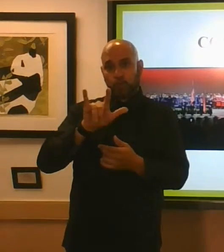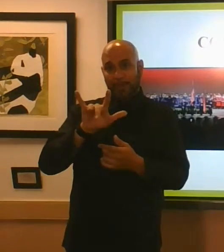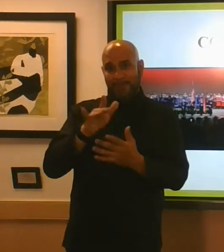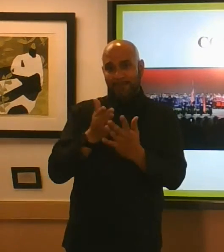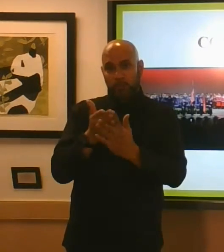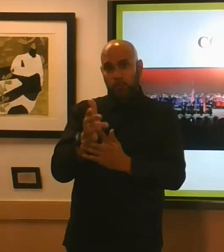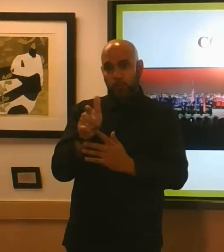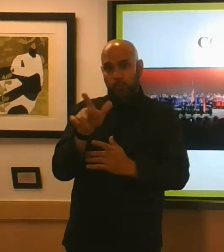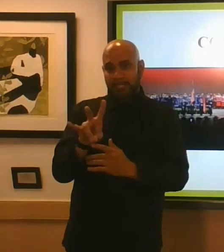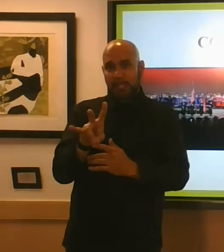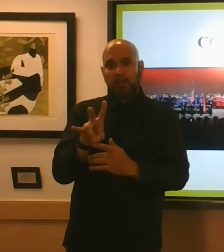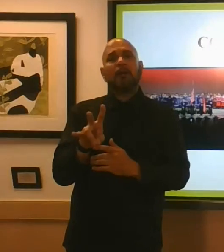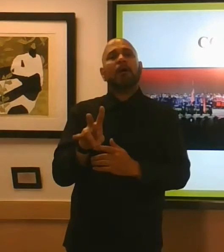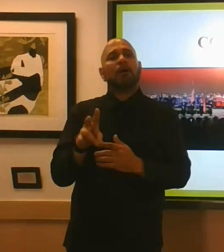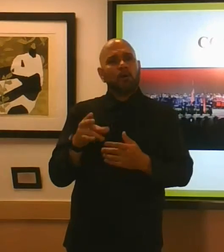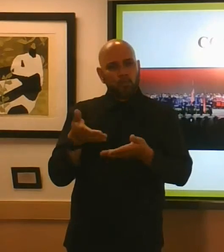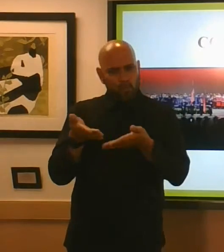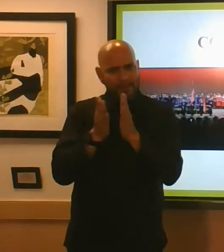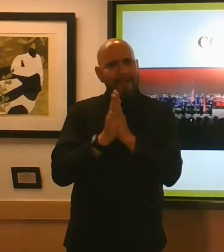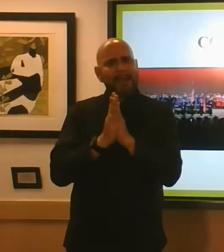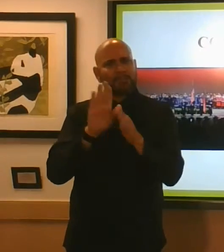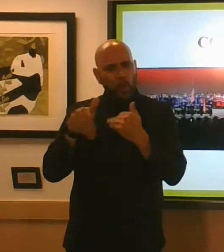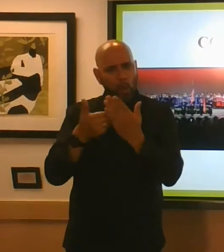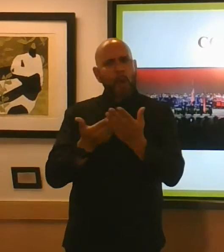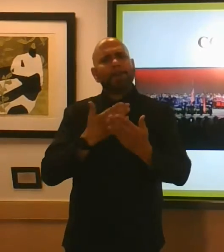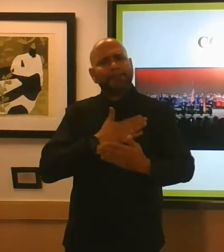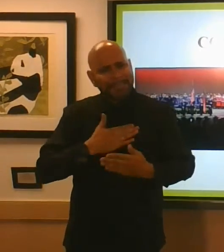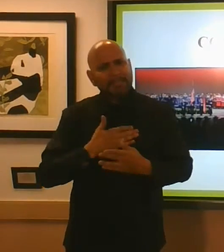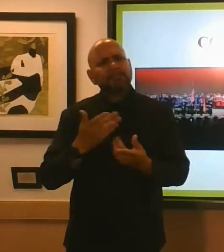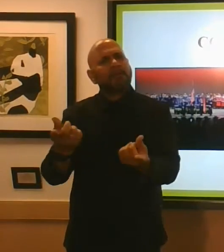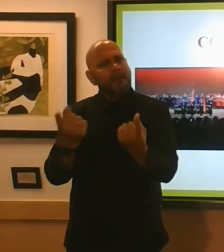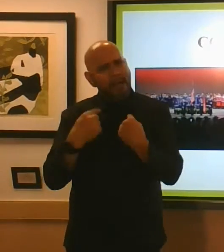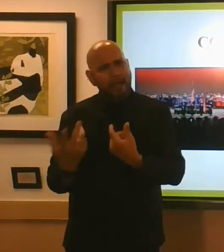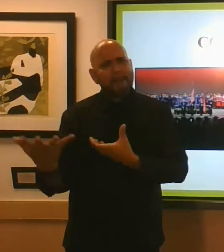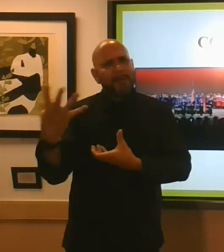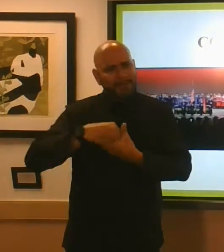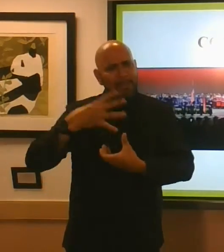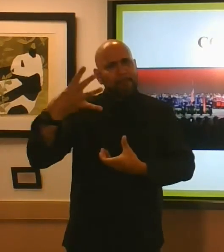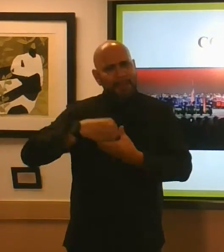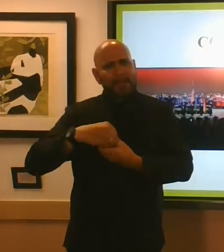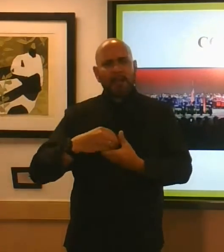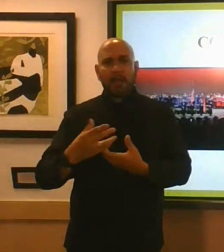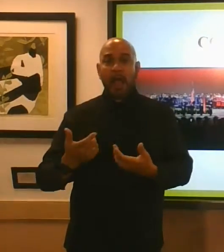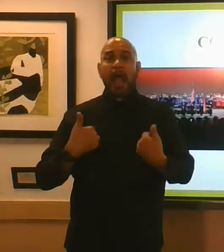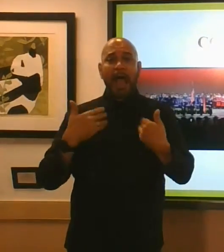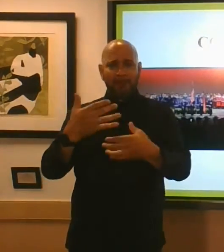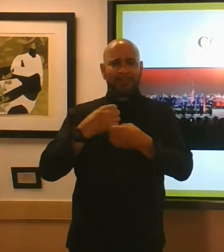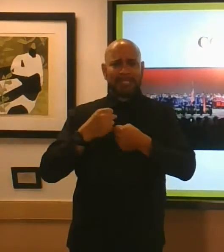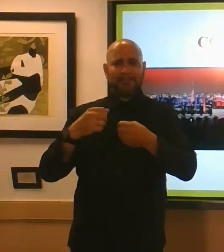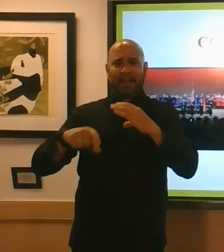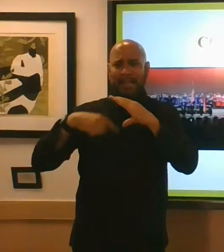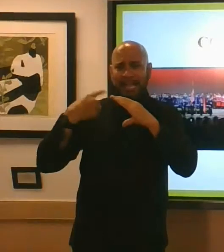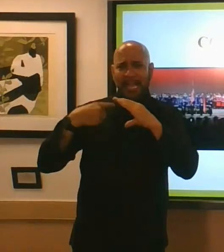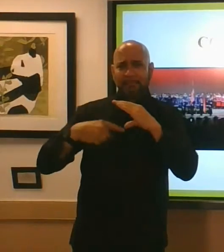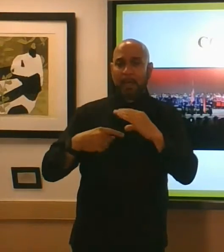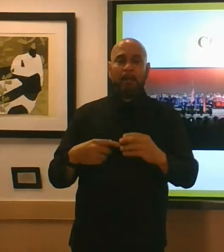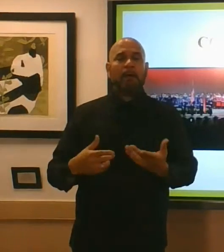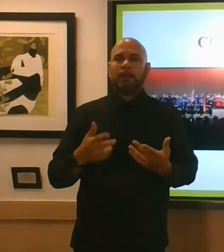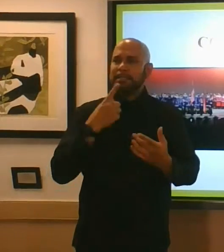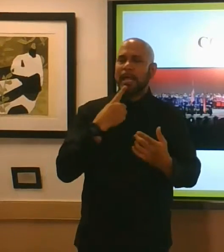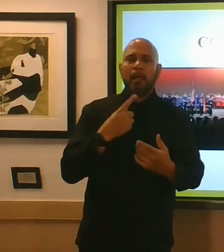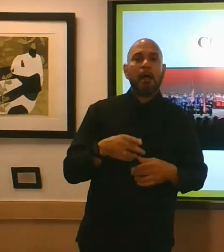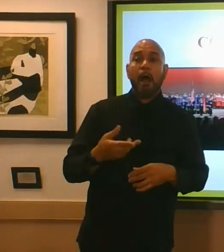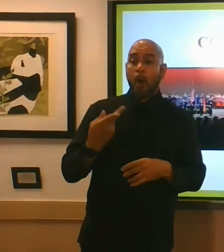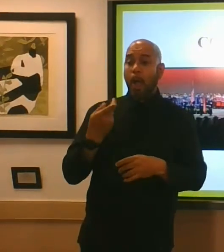participate in those virtual graduations you know i get a lot of emails oh so and so henry county did this and this county did